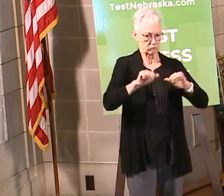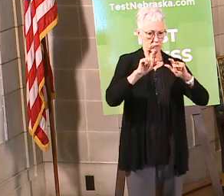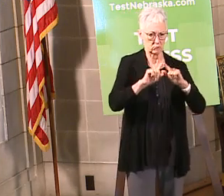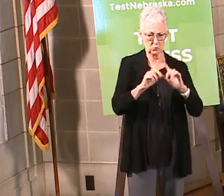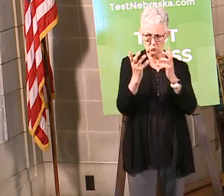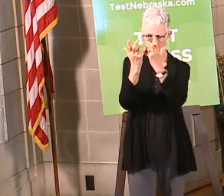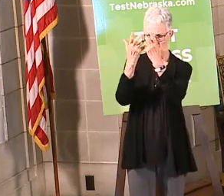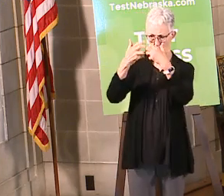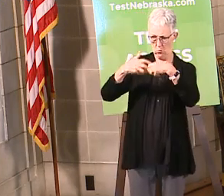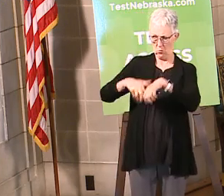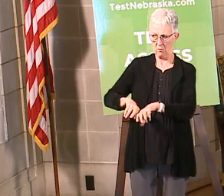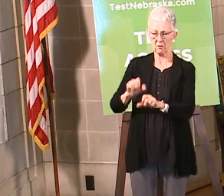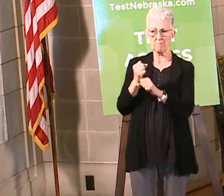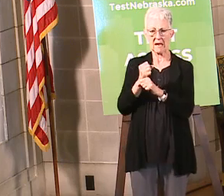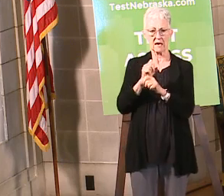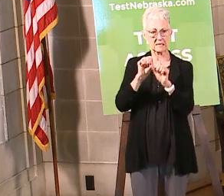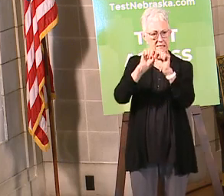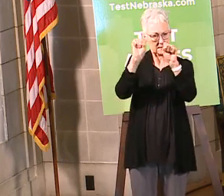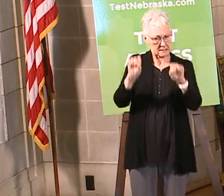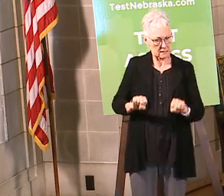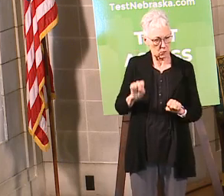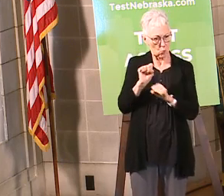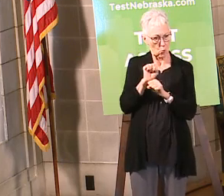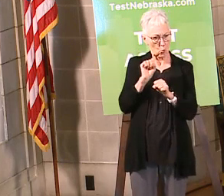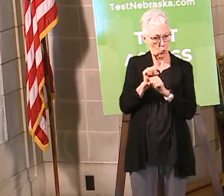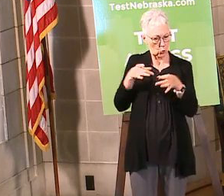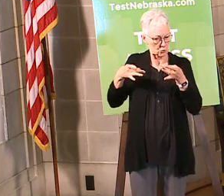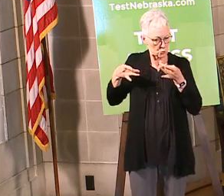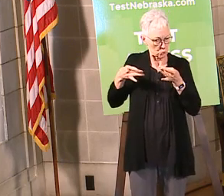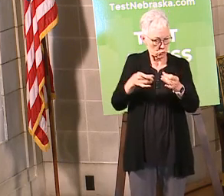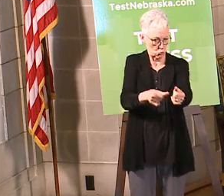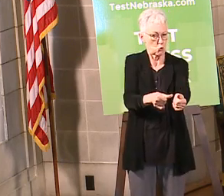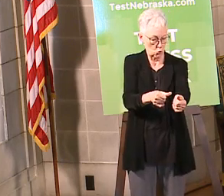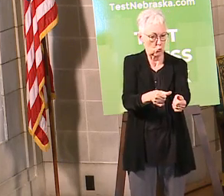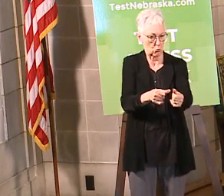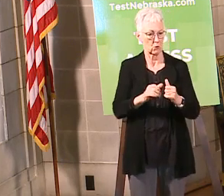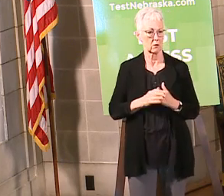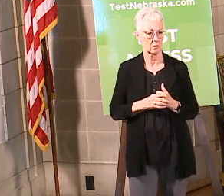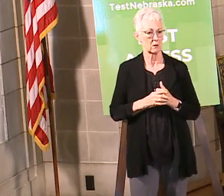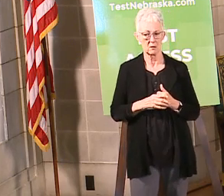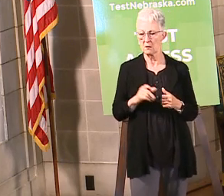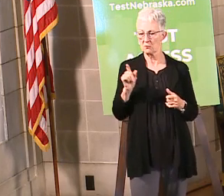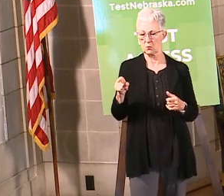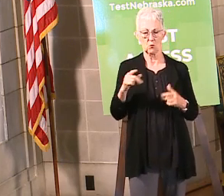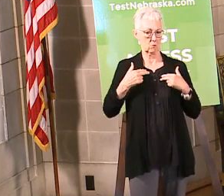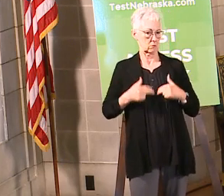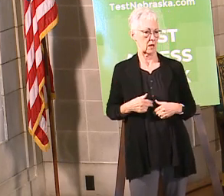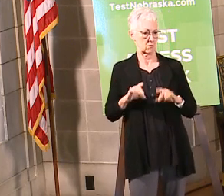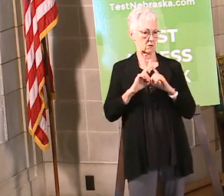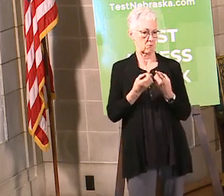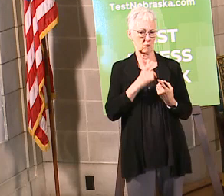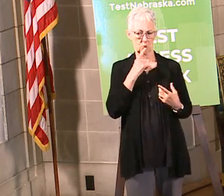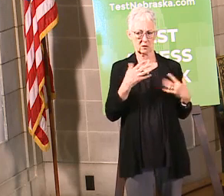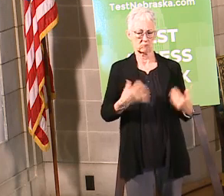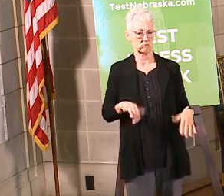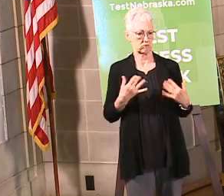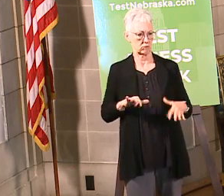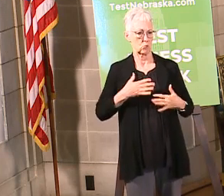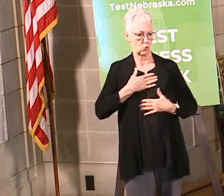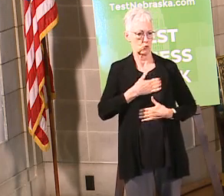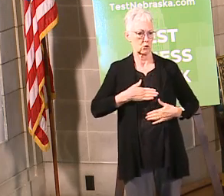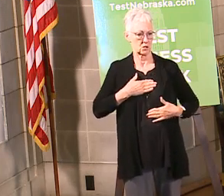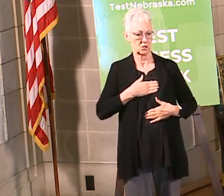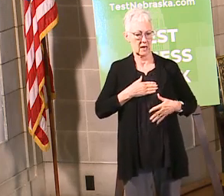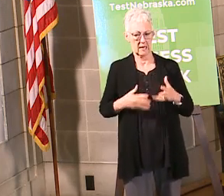from the local public health departments who are responsible for doing this. And they appreciate the extra resources to be able to make sure that we're trying to get to people as quickly as